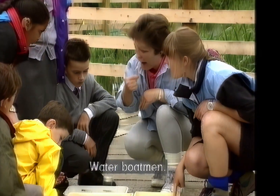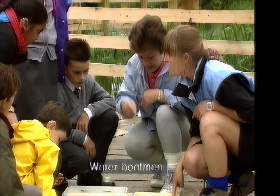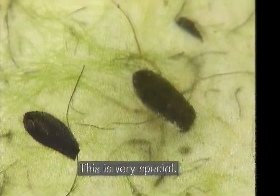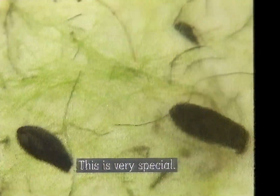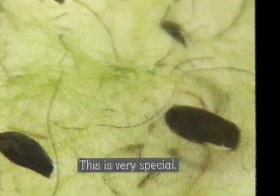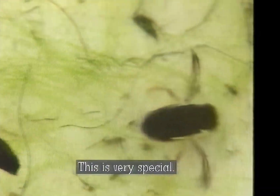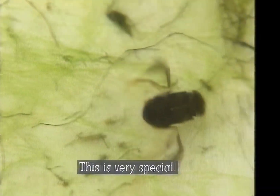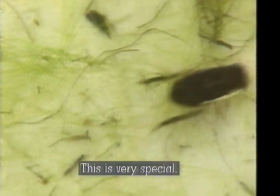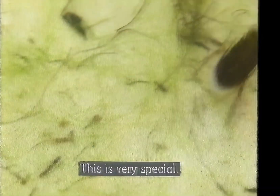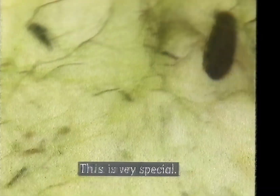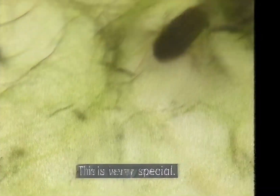dragonfly nymph.